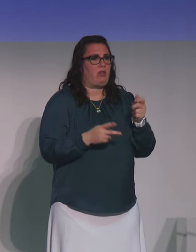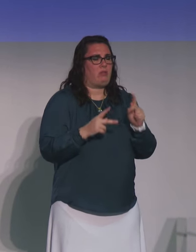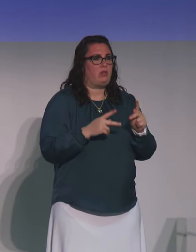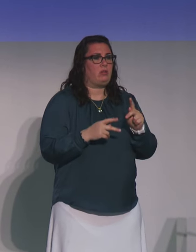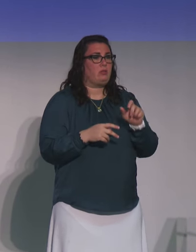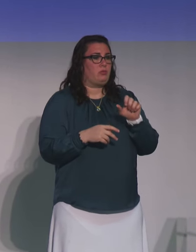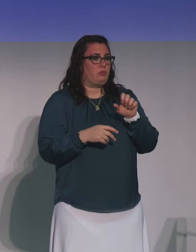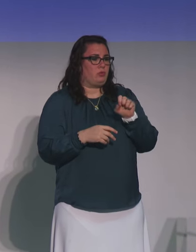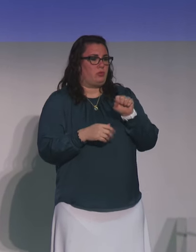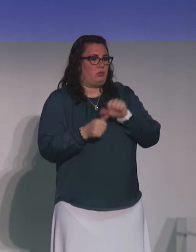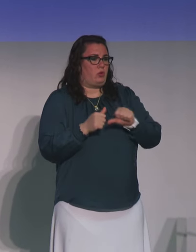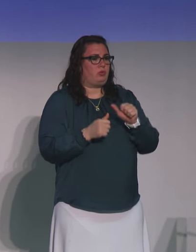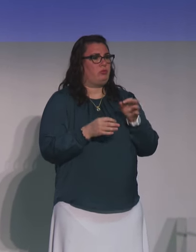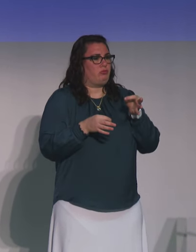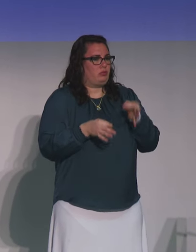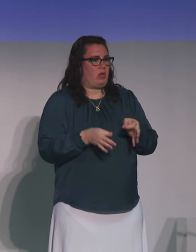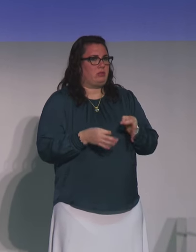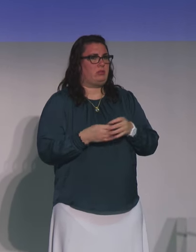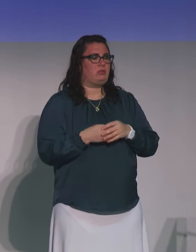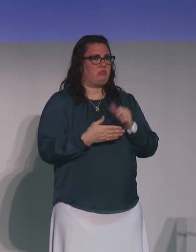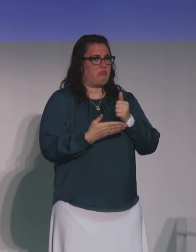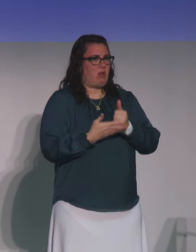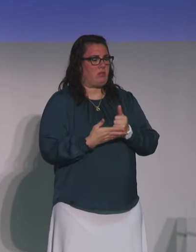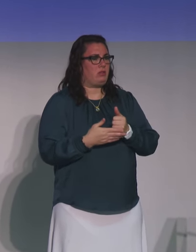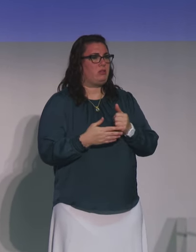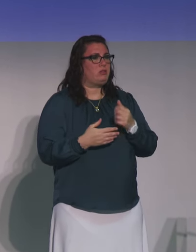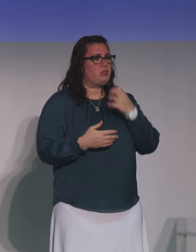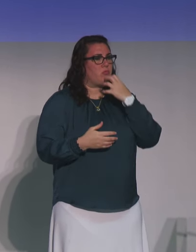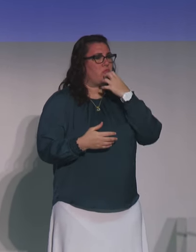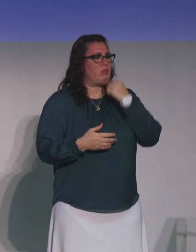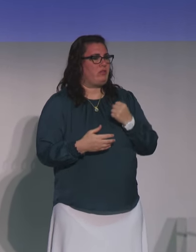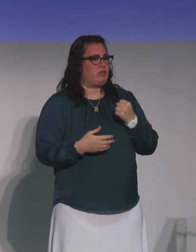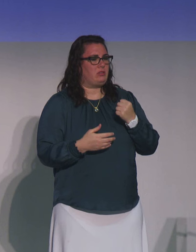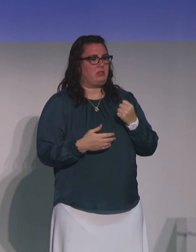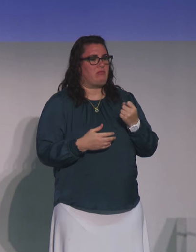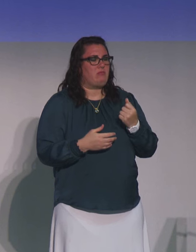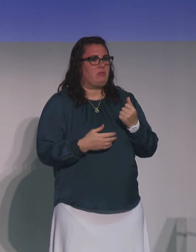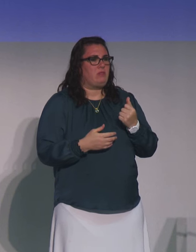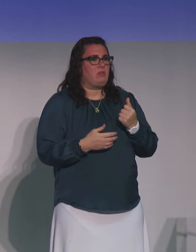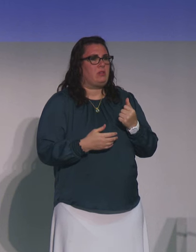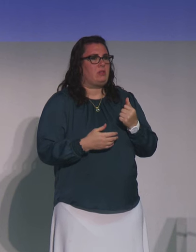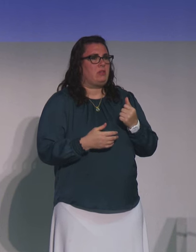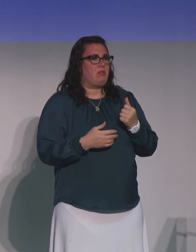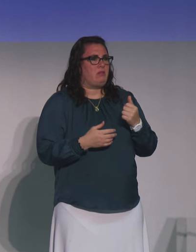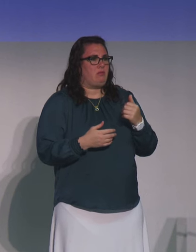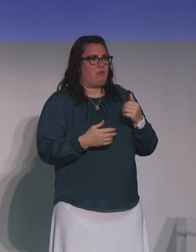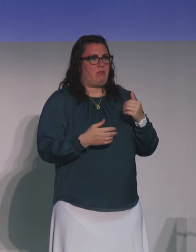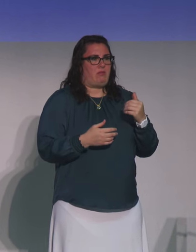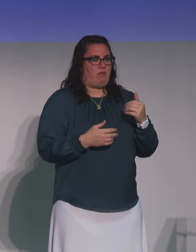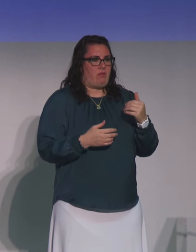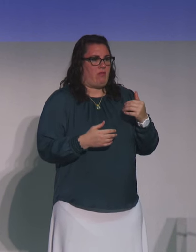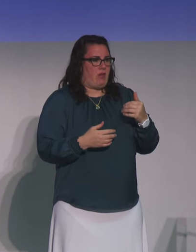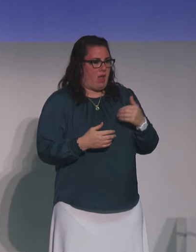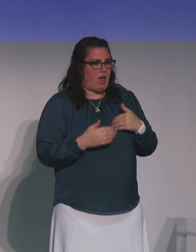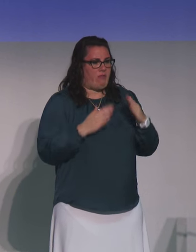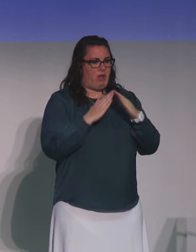about social justice. We talked about the privilege that comes along with having a roof over your head and three meals a day and what that obligates